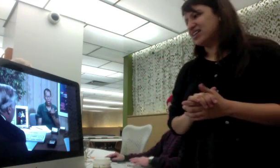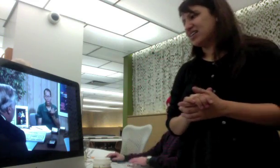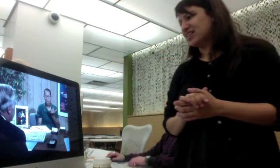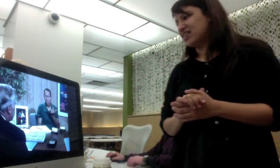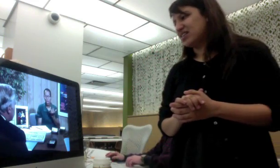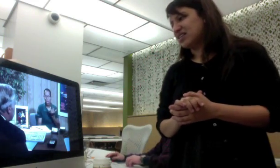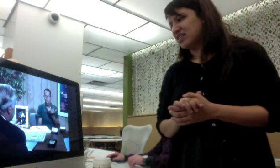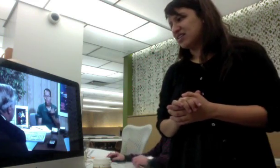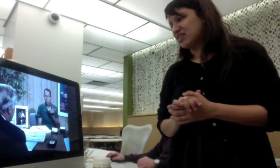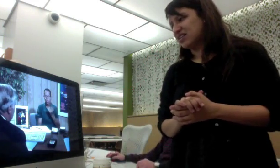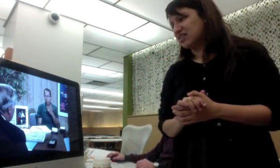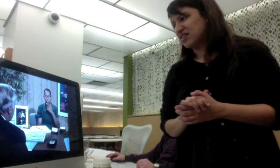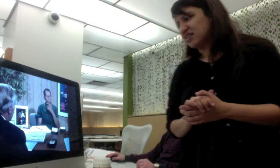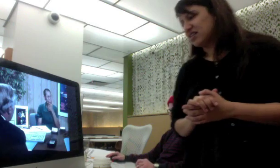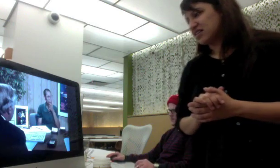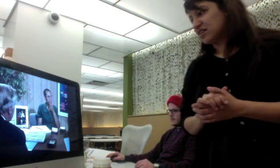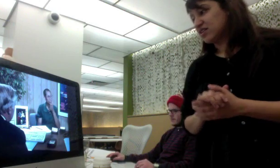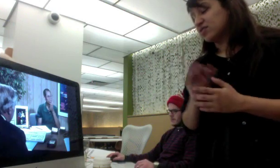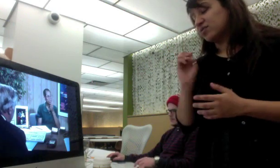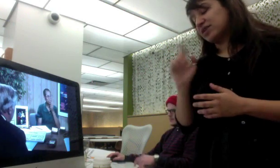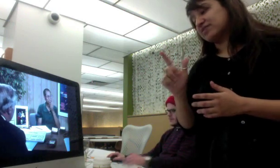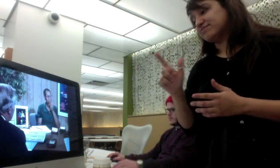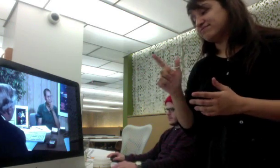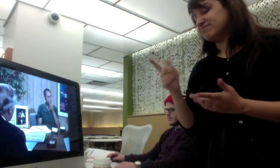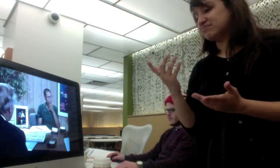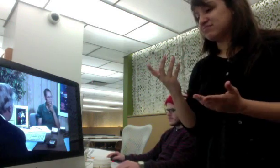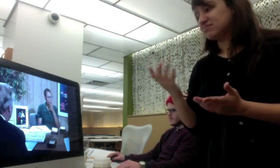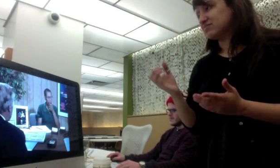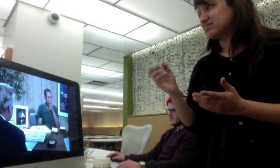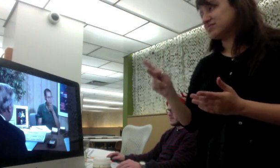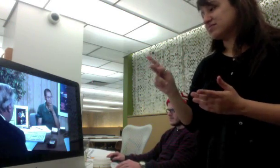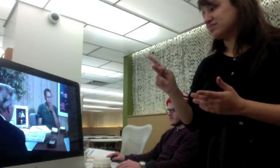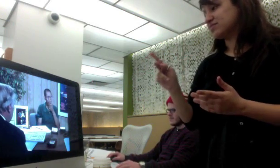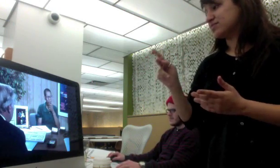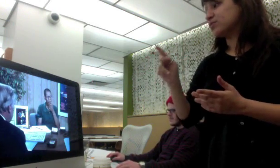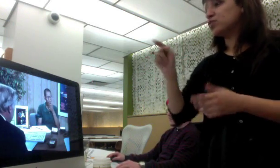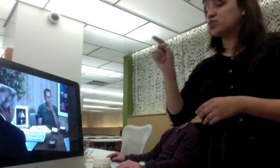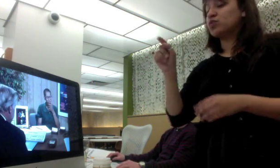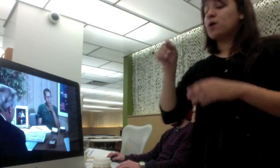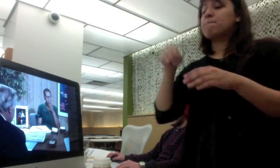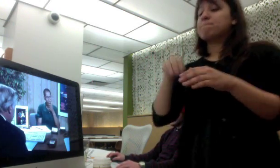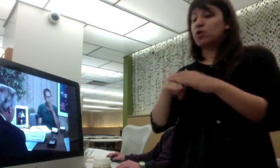well you have you will go for a mortgage interview